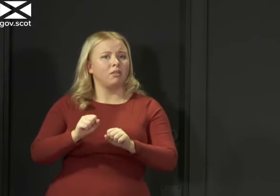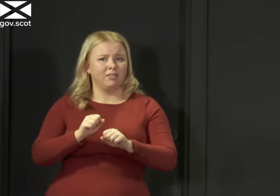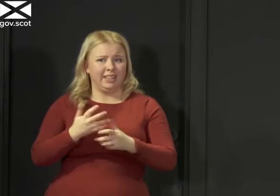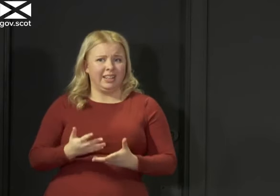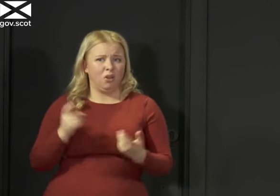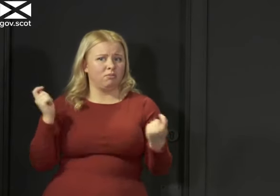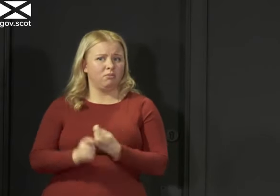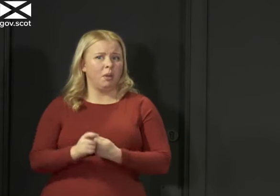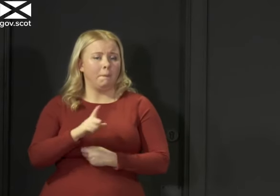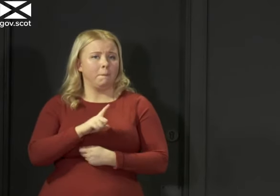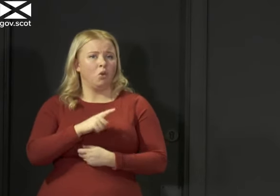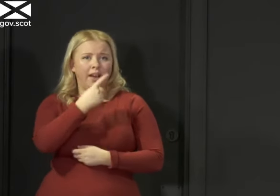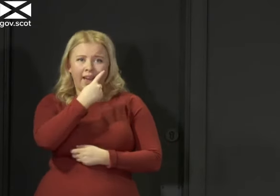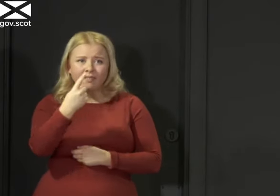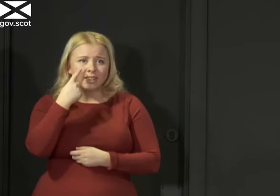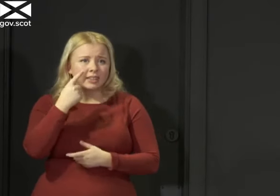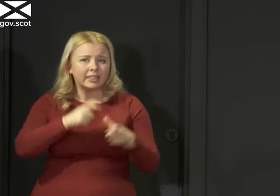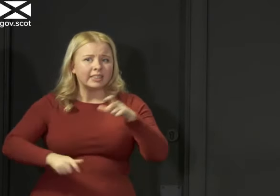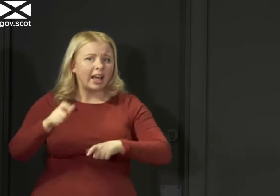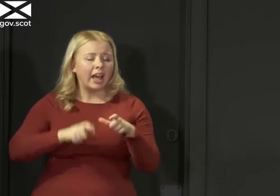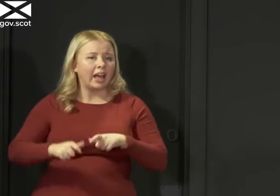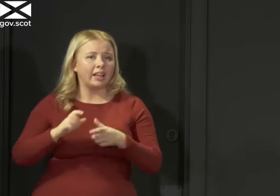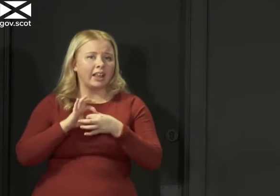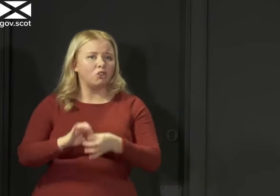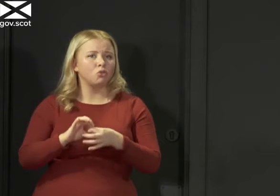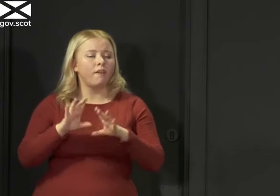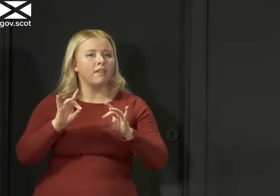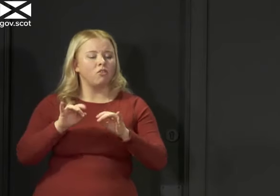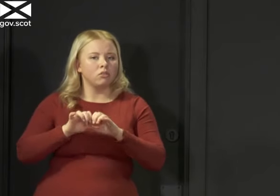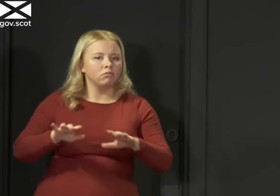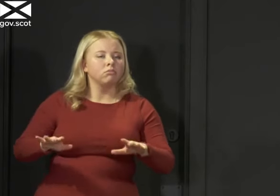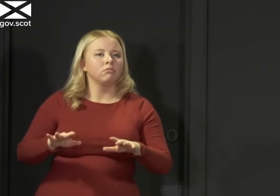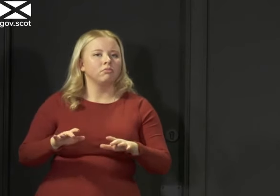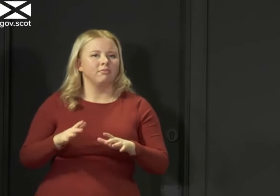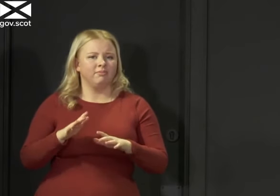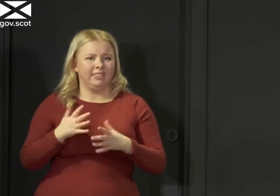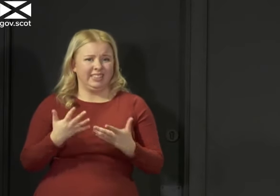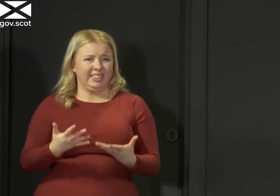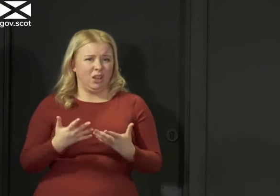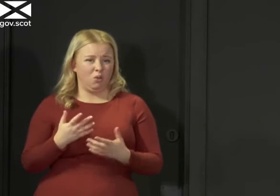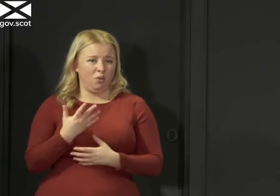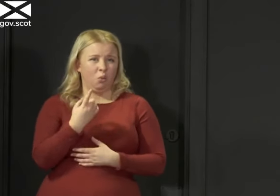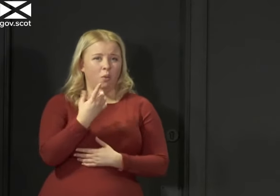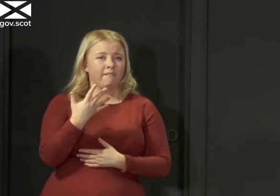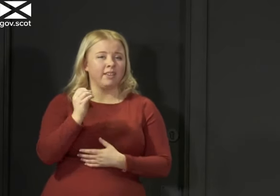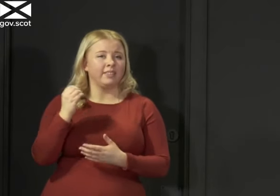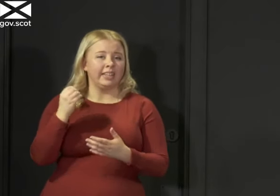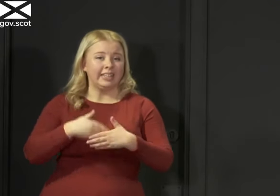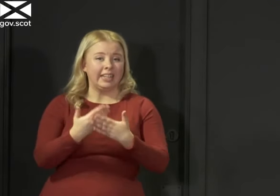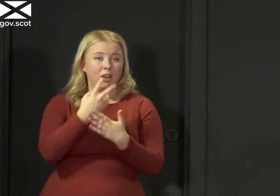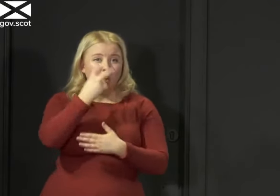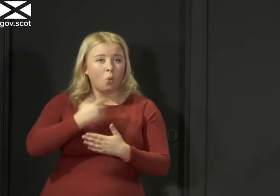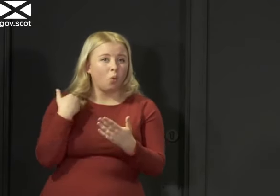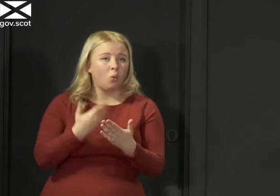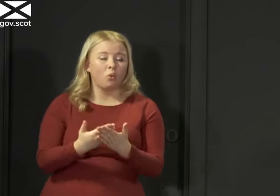evidence and the science around this virus, which is still, you know, I say, around 150 or something like that, days old, it would